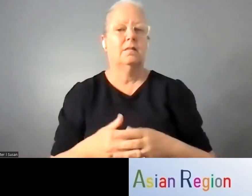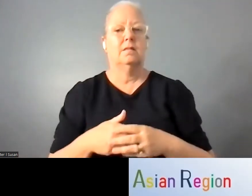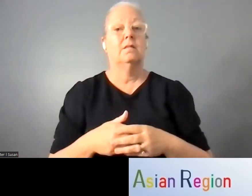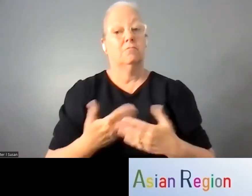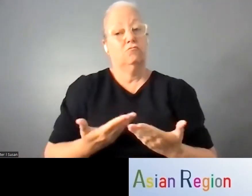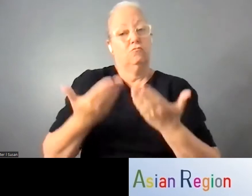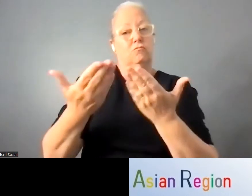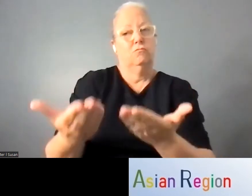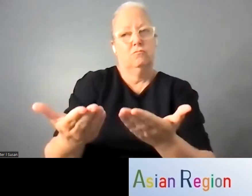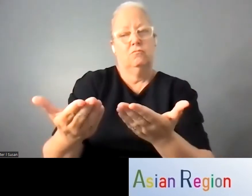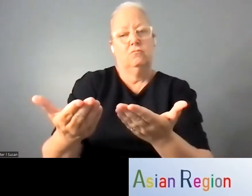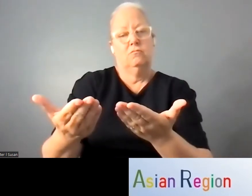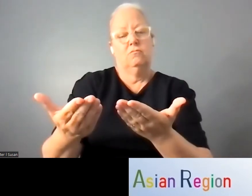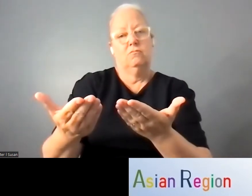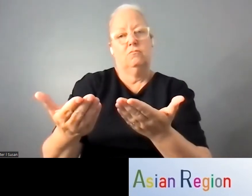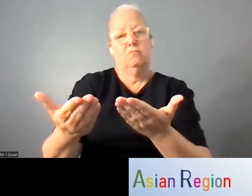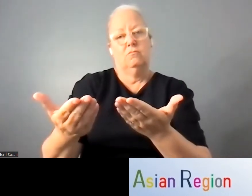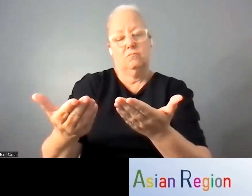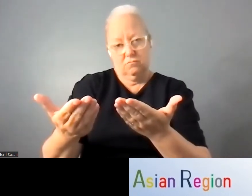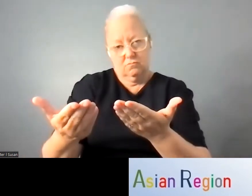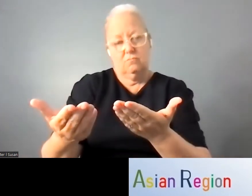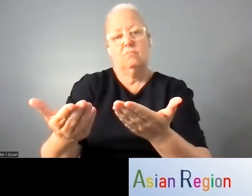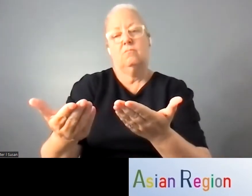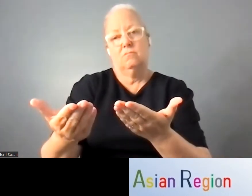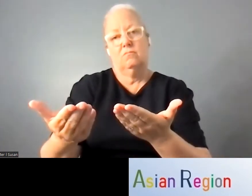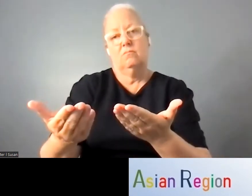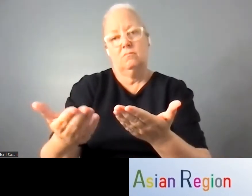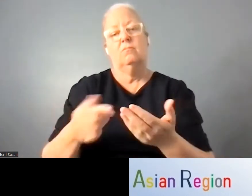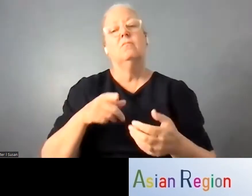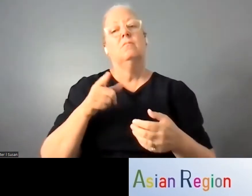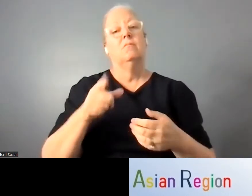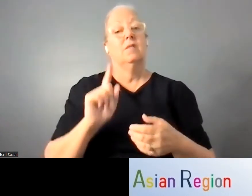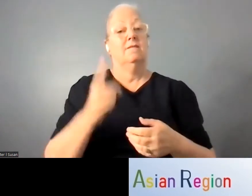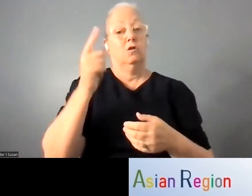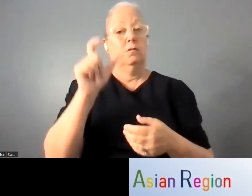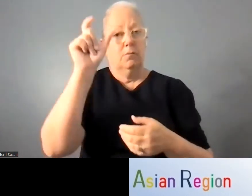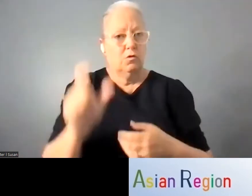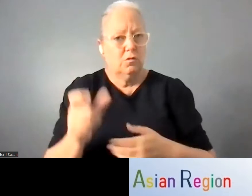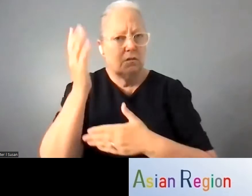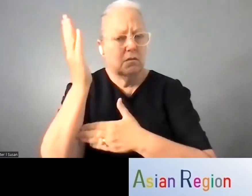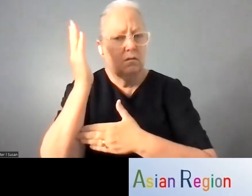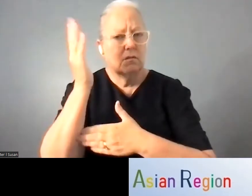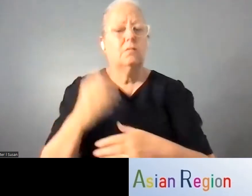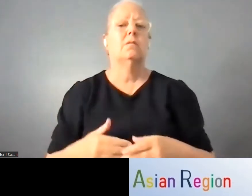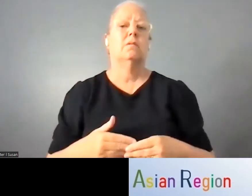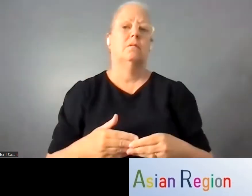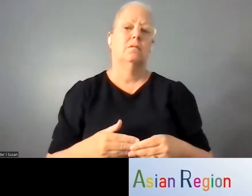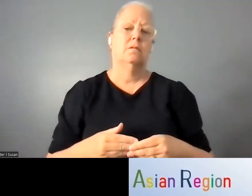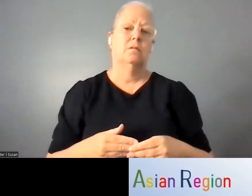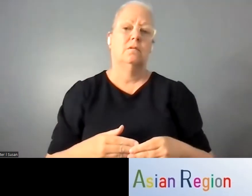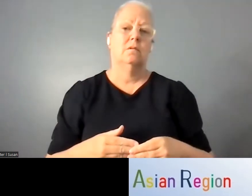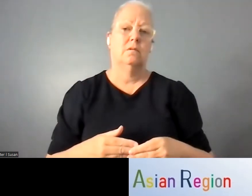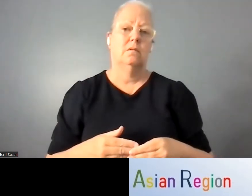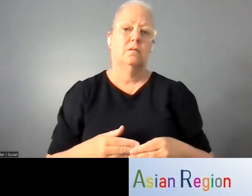will be the co-speaker. She is currently a class 11